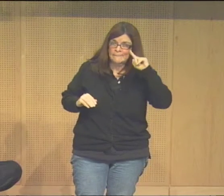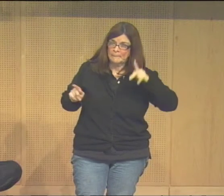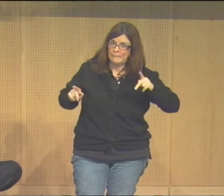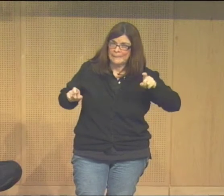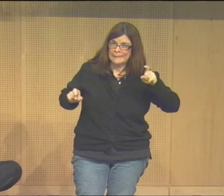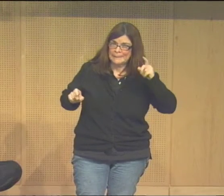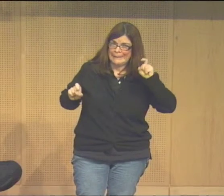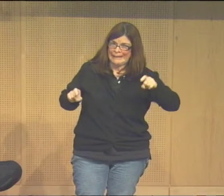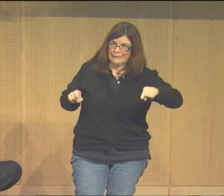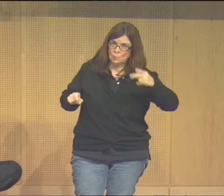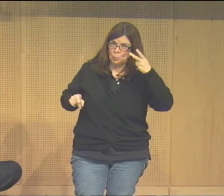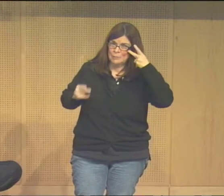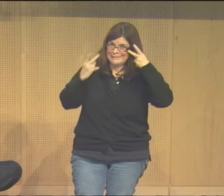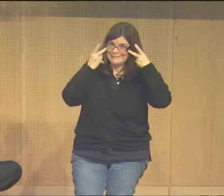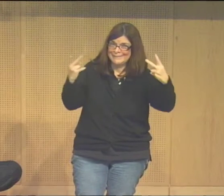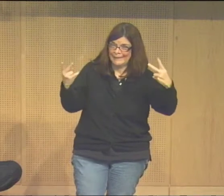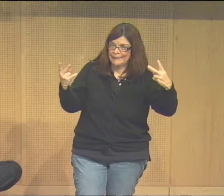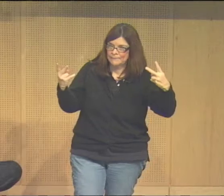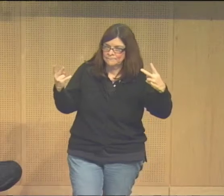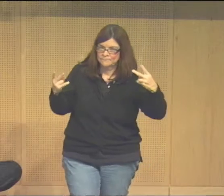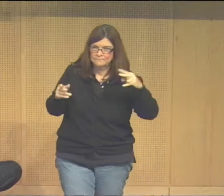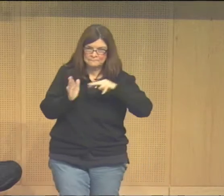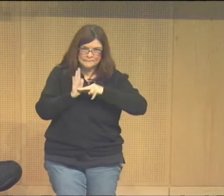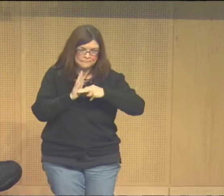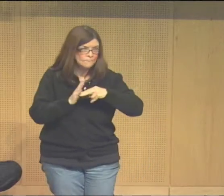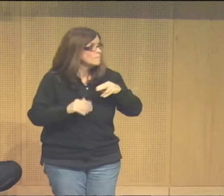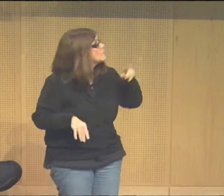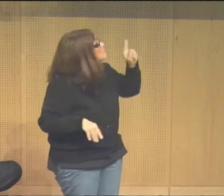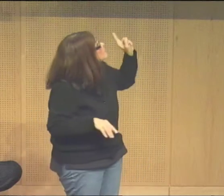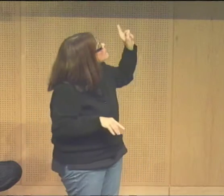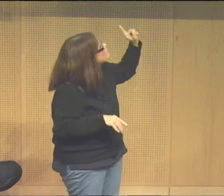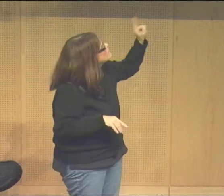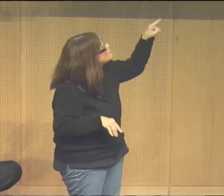and the light of deaf people and we need that hope we need to see that light and illumination